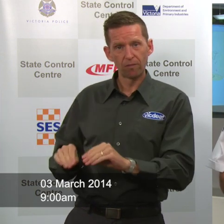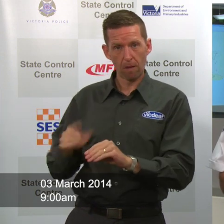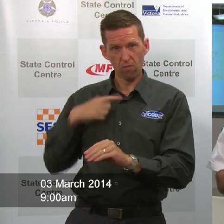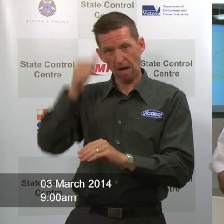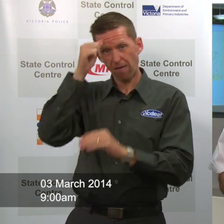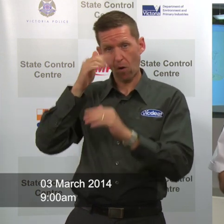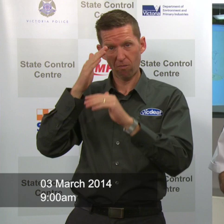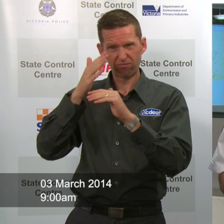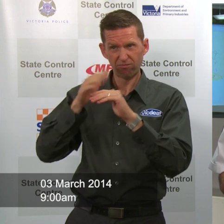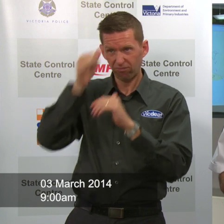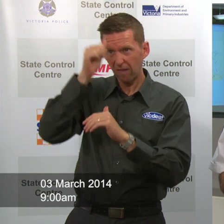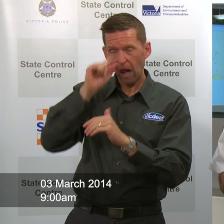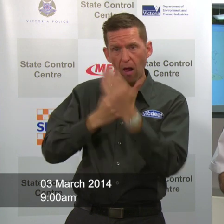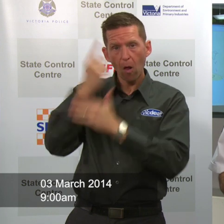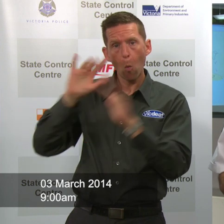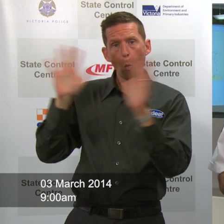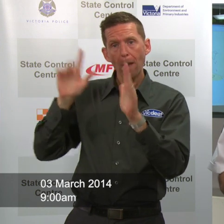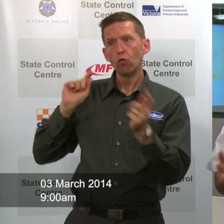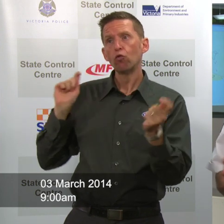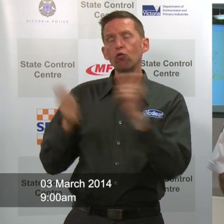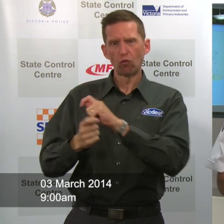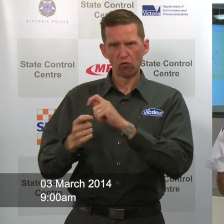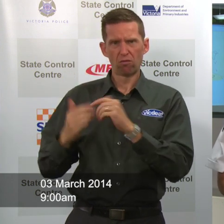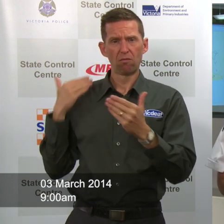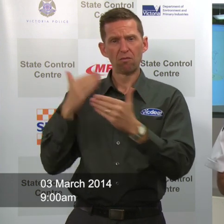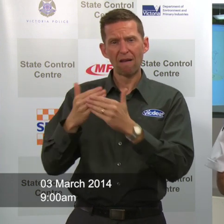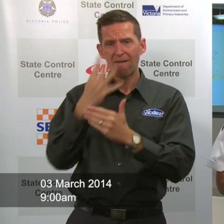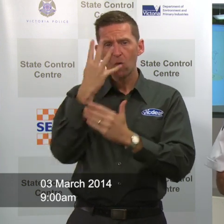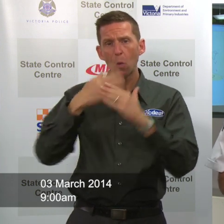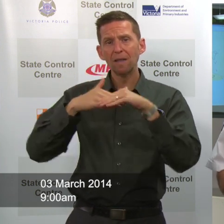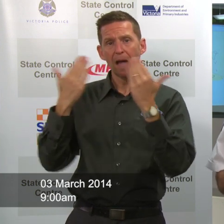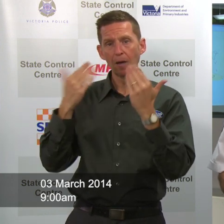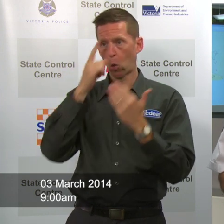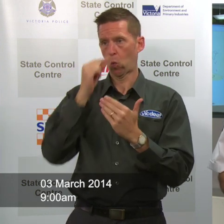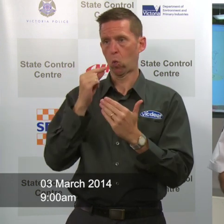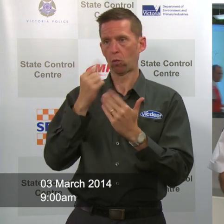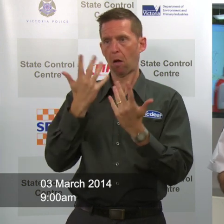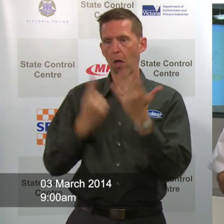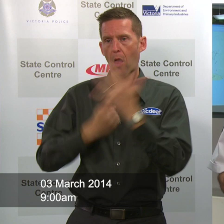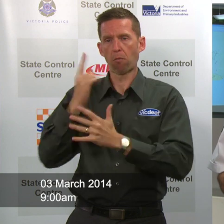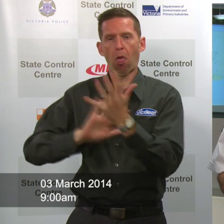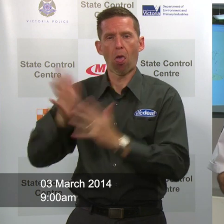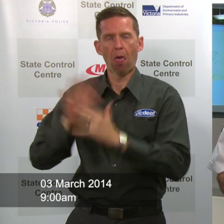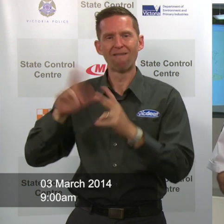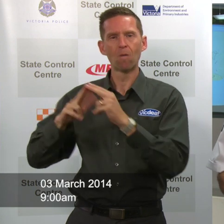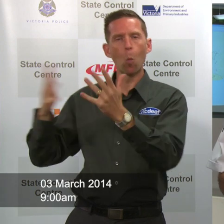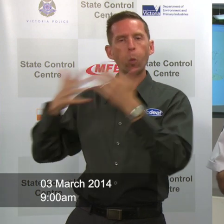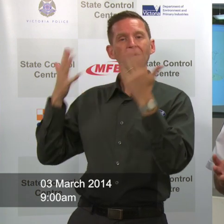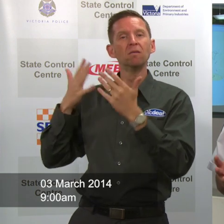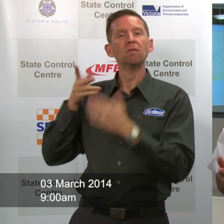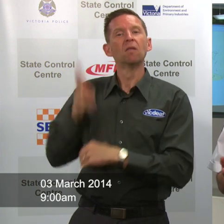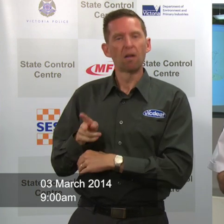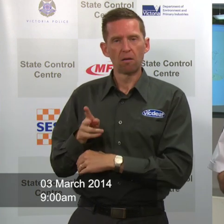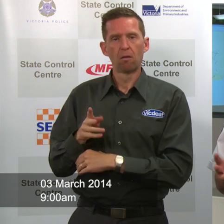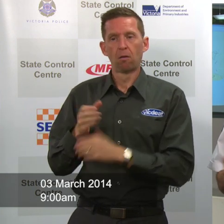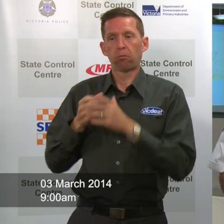could see all of the good work that's been achieved over the last particularly over the last four days could be lost one afternoon if the wind speeds are up and the fire